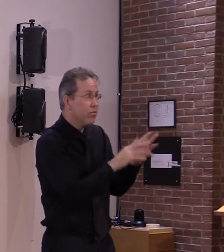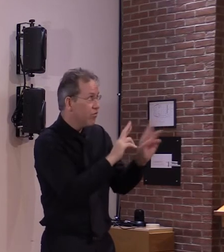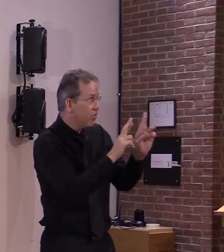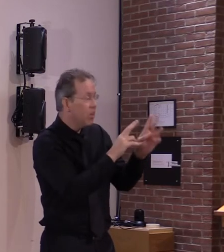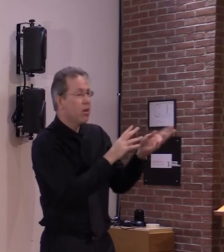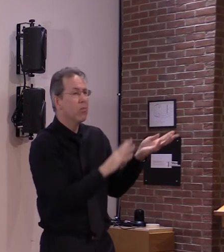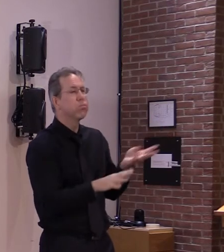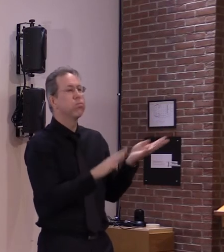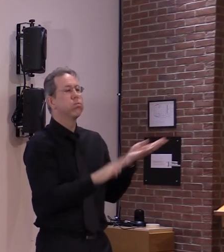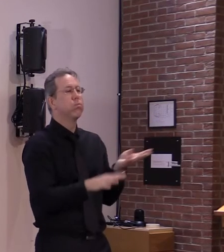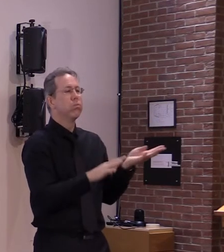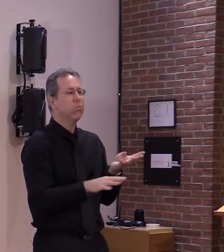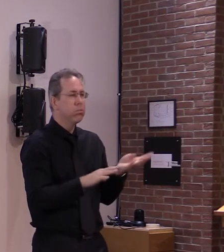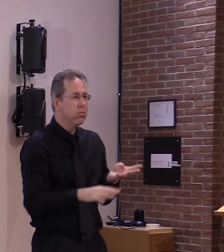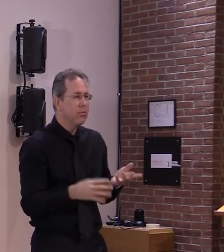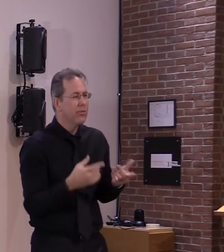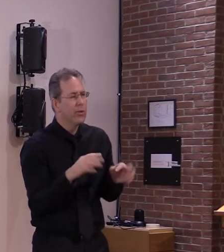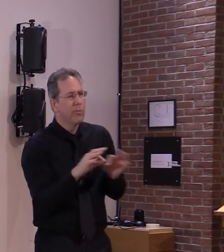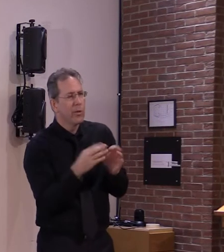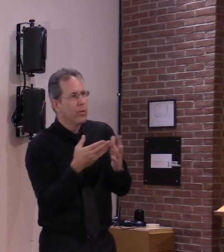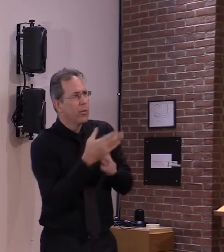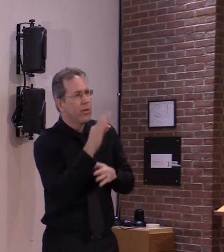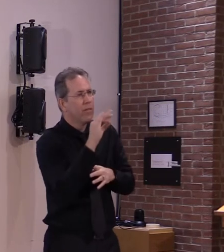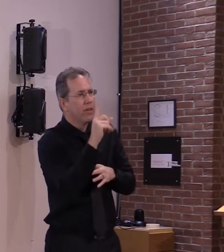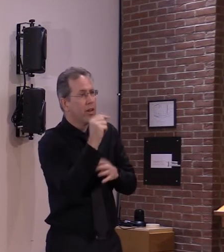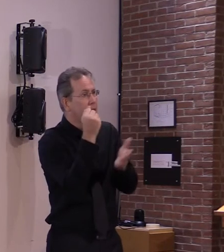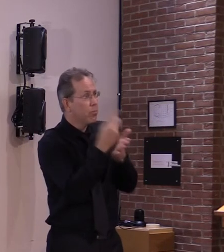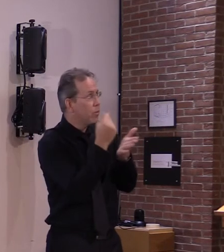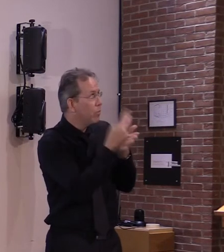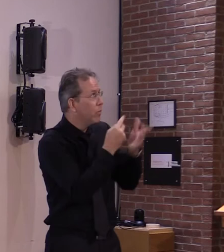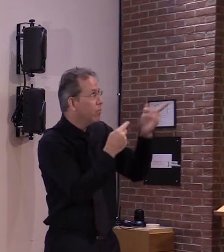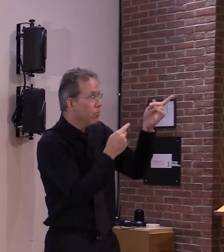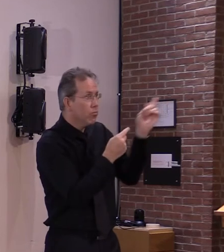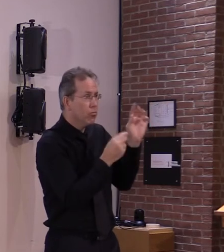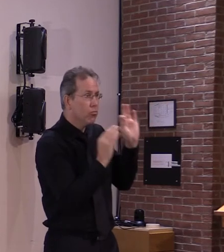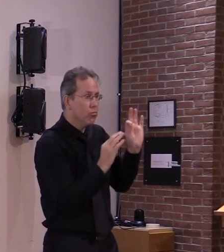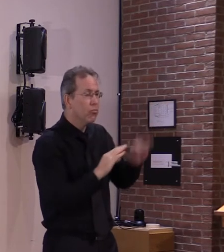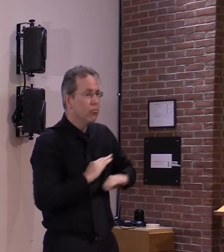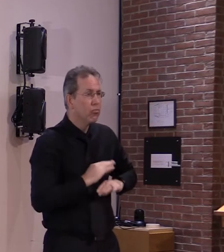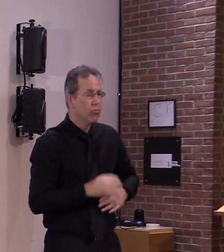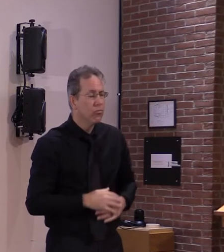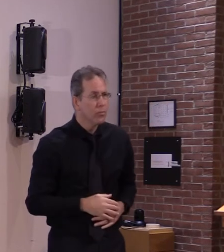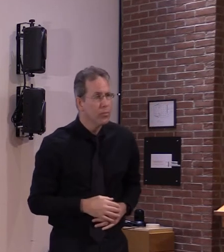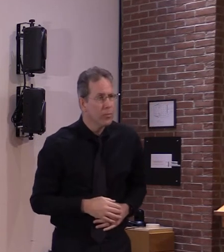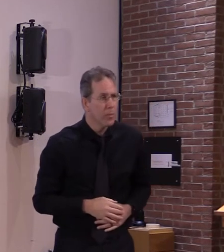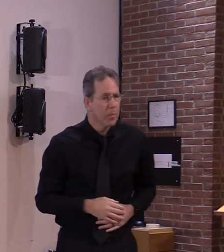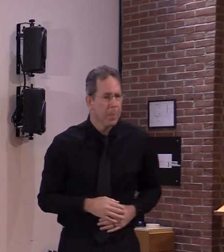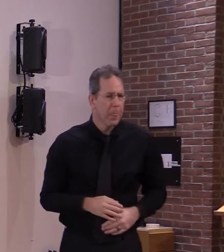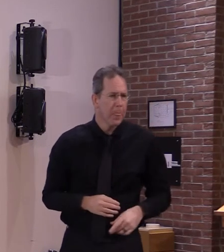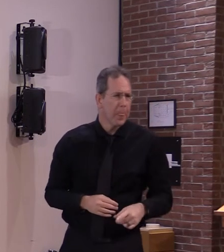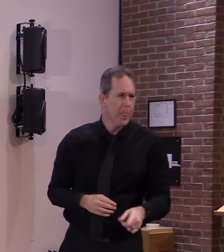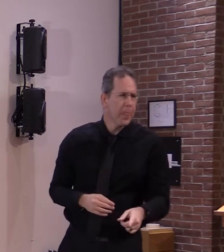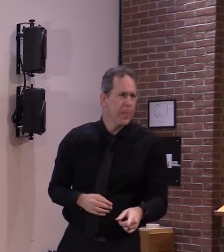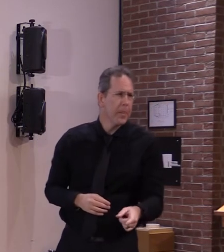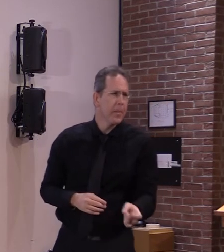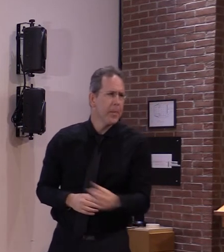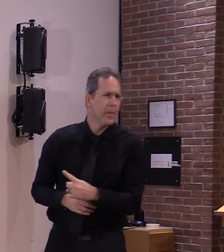just don't know you wouldn't make uh any late summer travel arrangements then